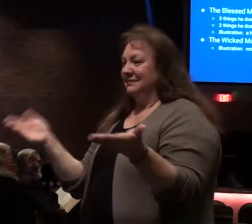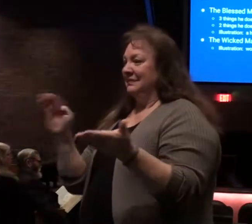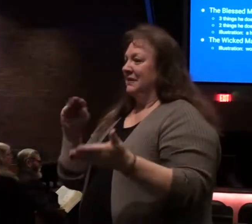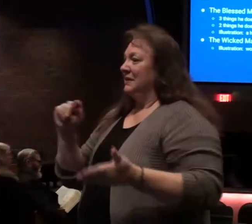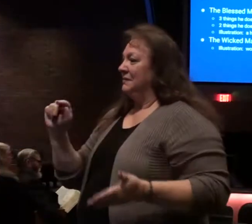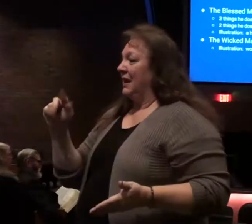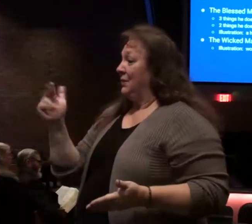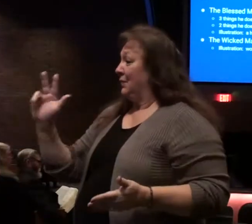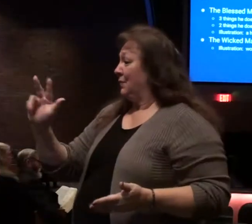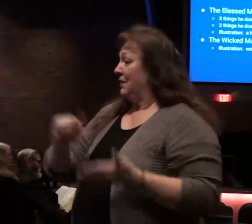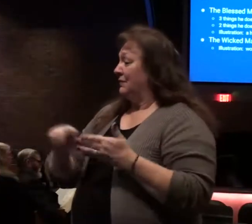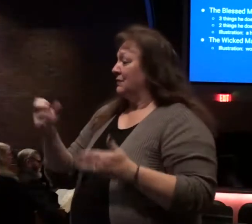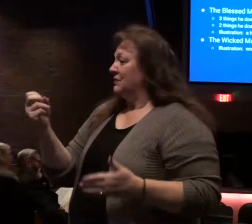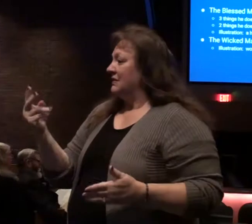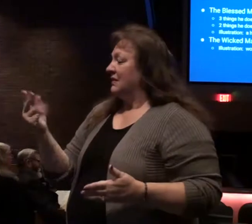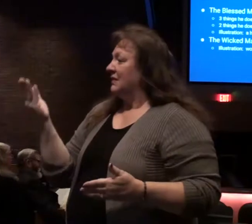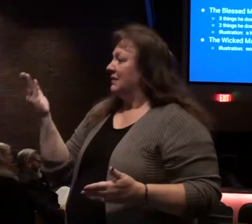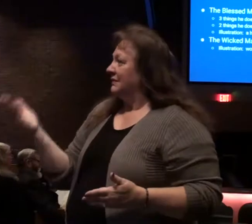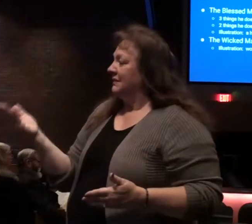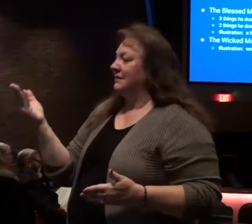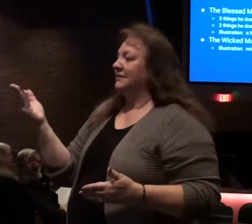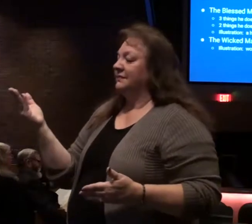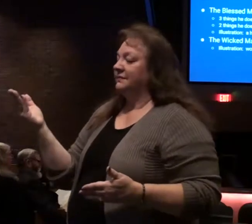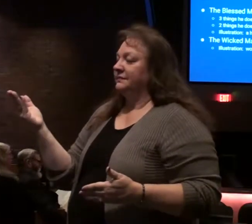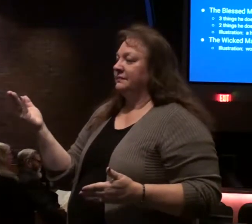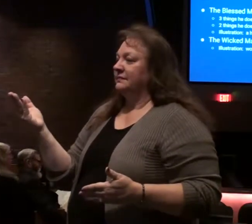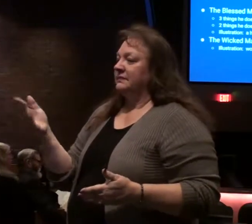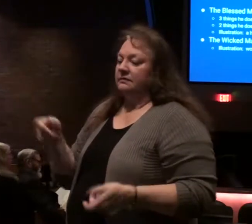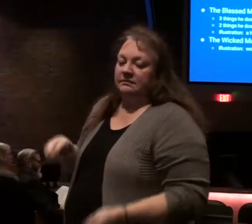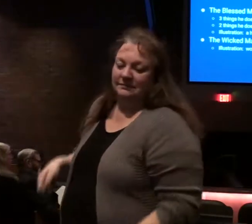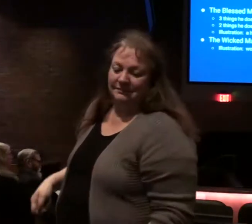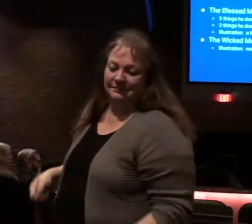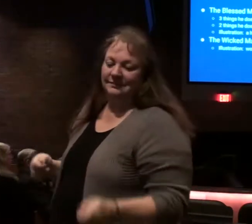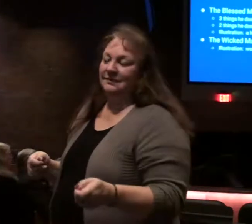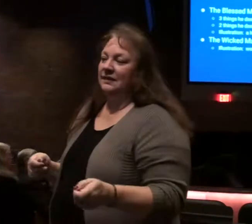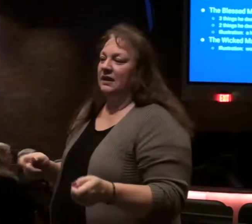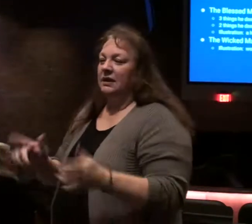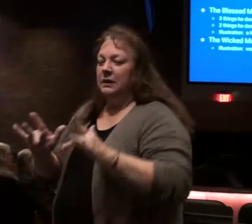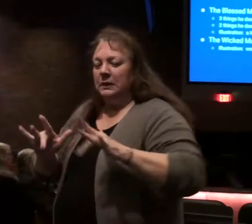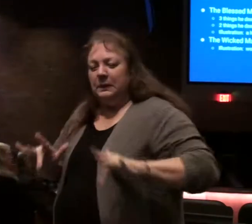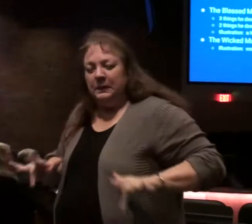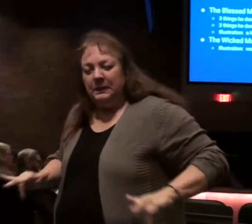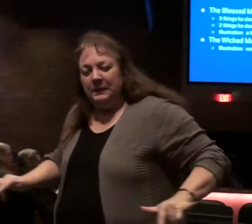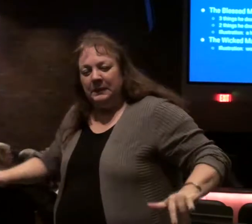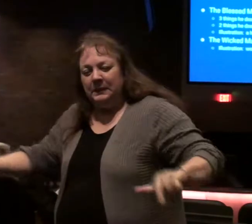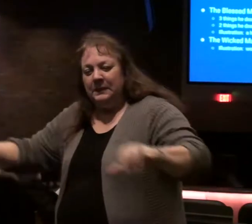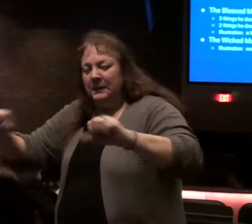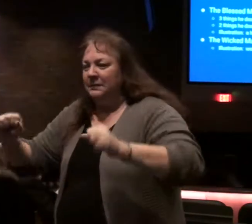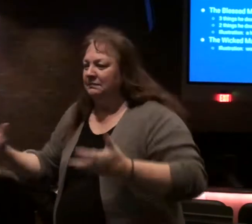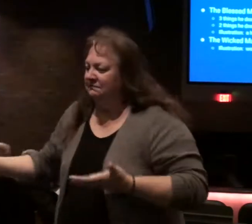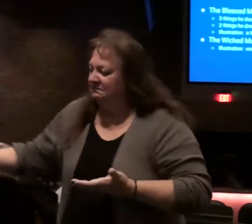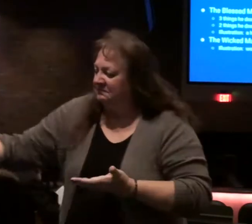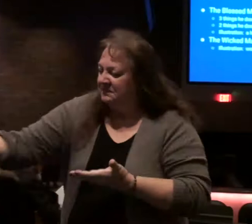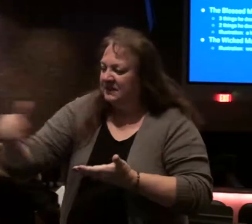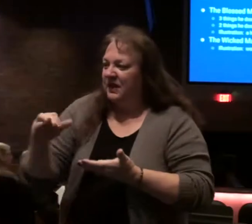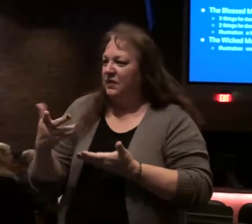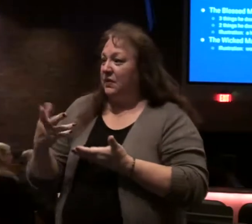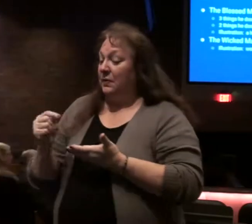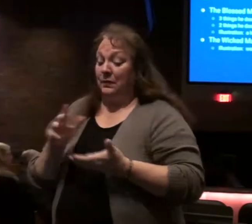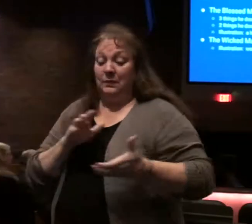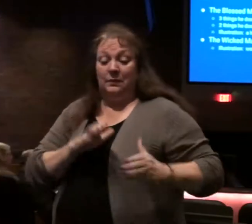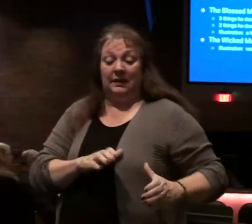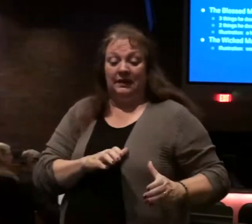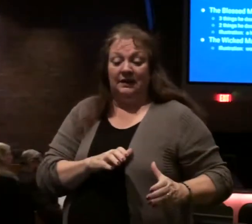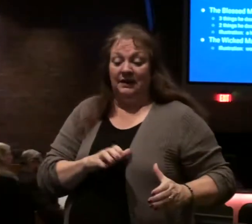Matthew chapter 3 verse 12 he says his blueing fork is in his hand he will virtually clear the threshing floor he will gather the wheat in the barns